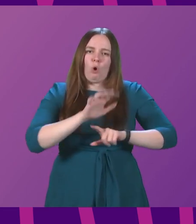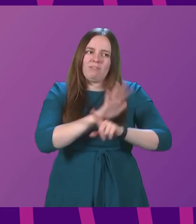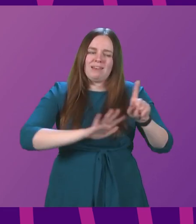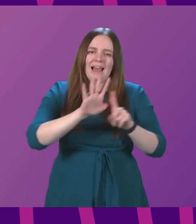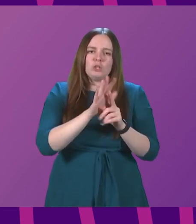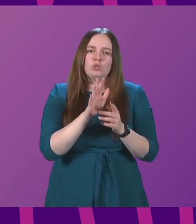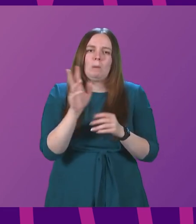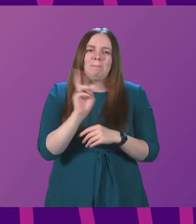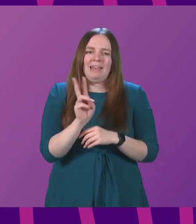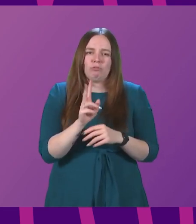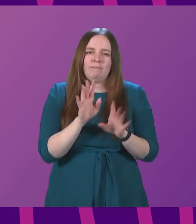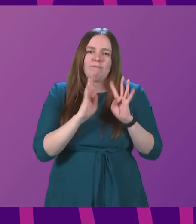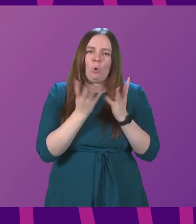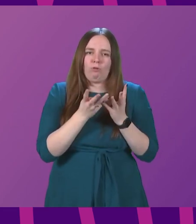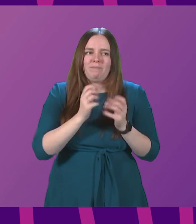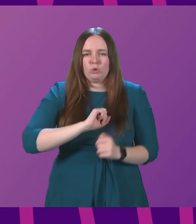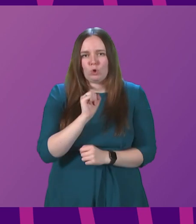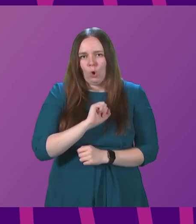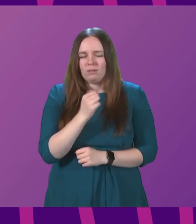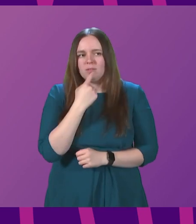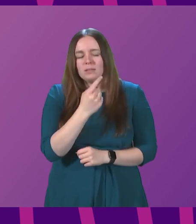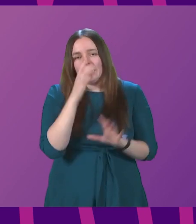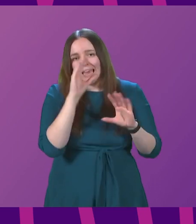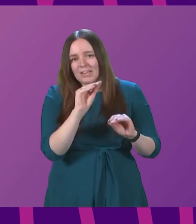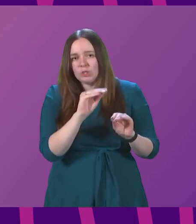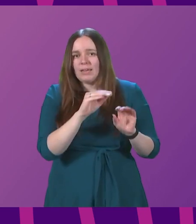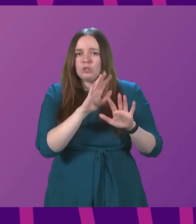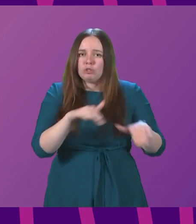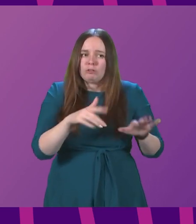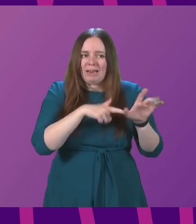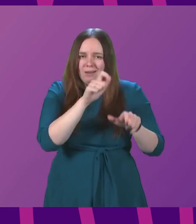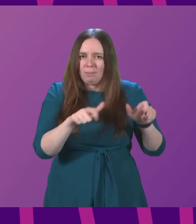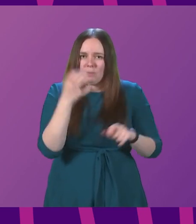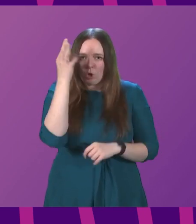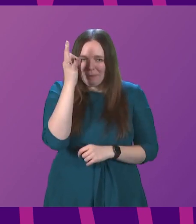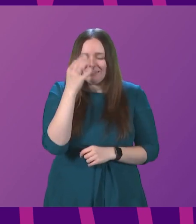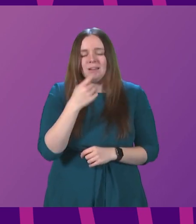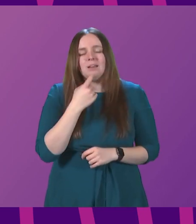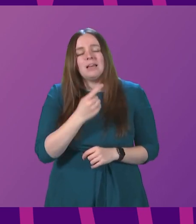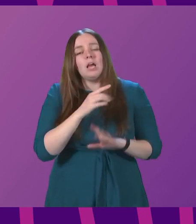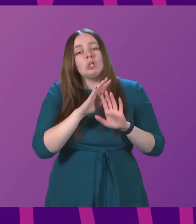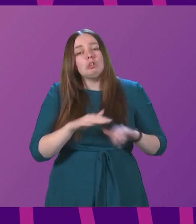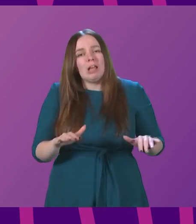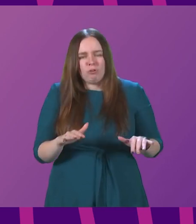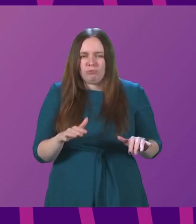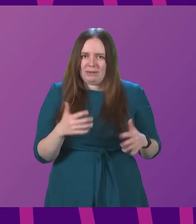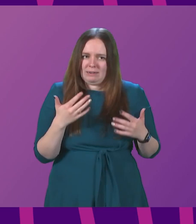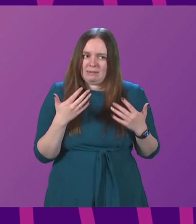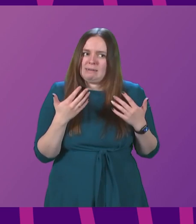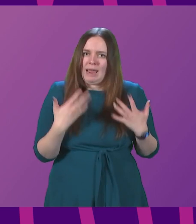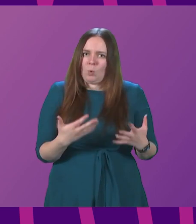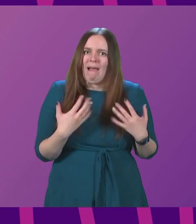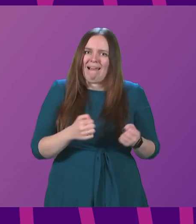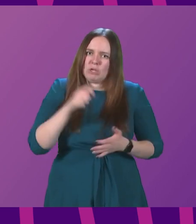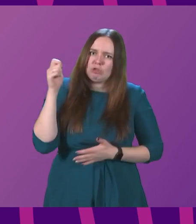Forum of Scotland, told the Education Children and Young People Committee that children are under stricter mitigations